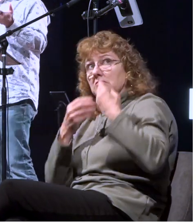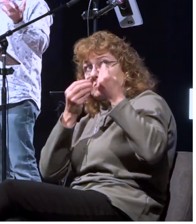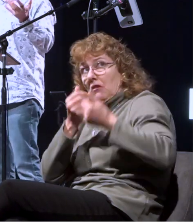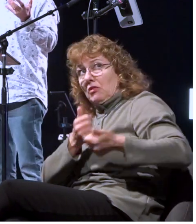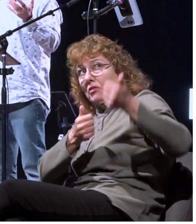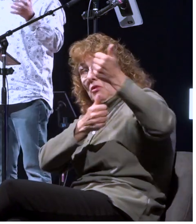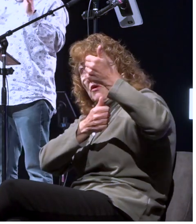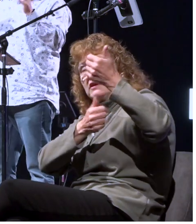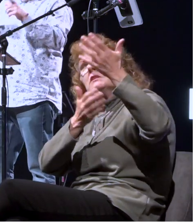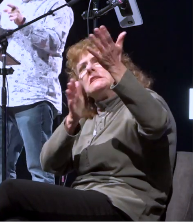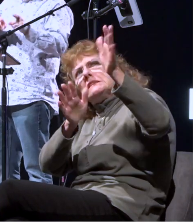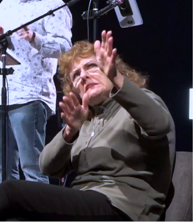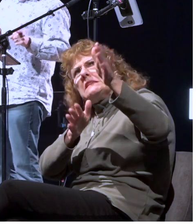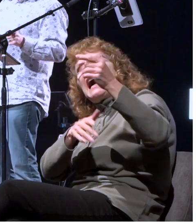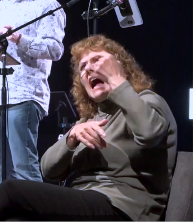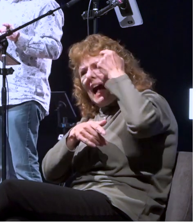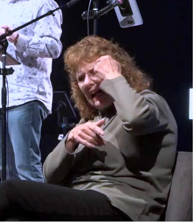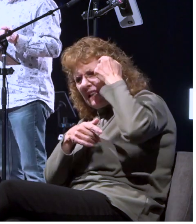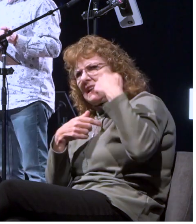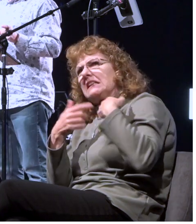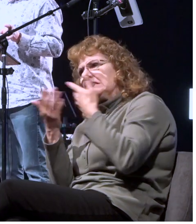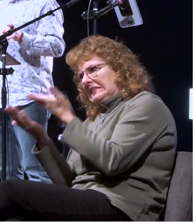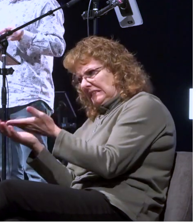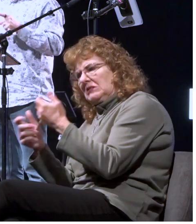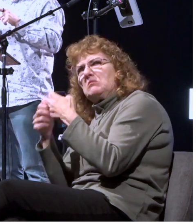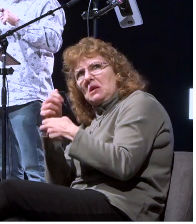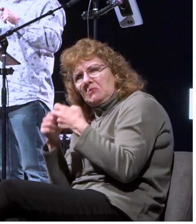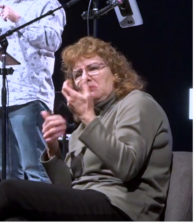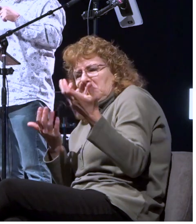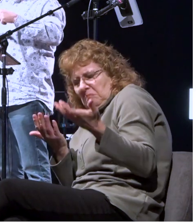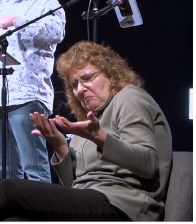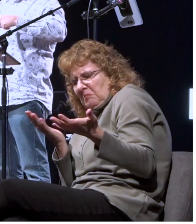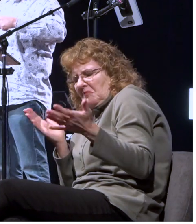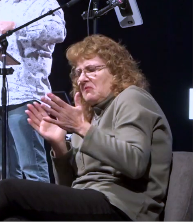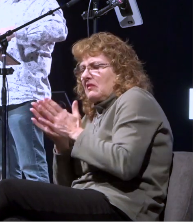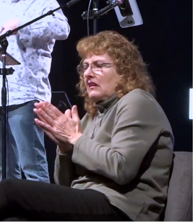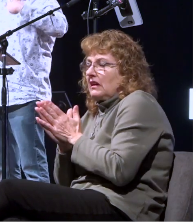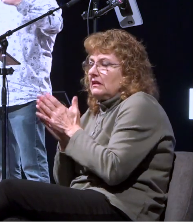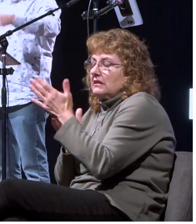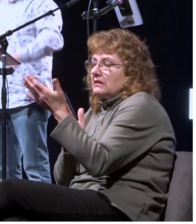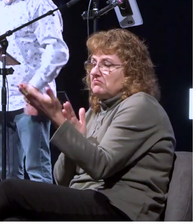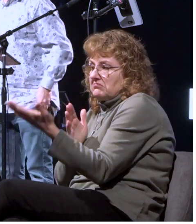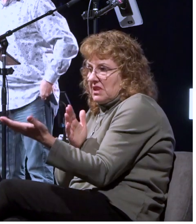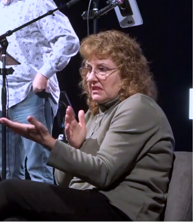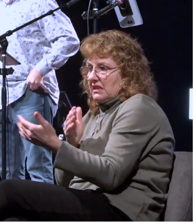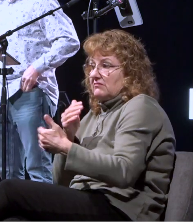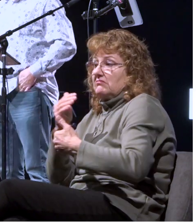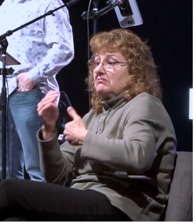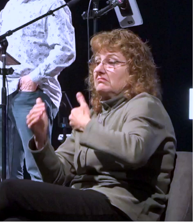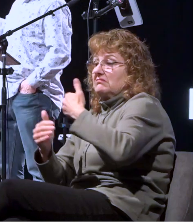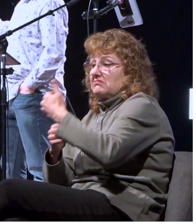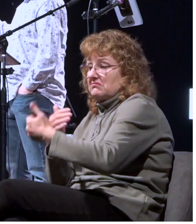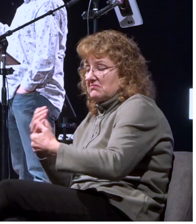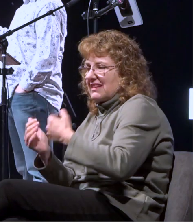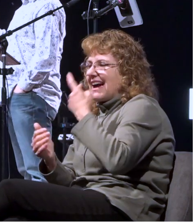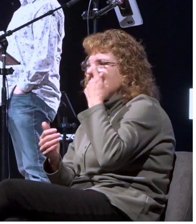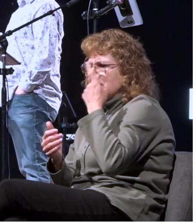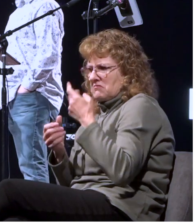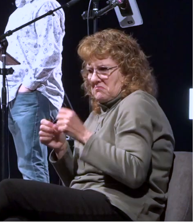say hey i think this is a problem and and then you should take it a step further i see some possible solutions